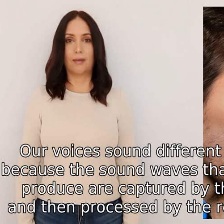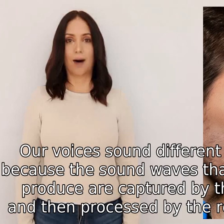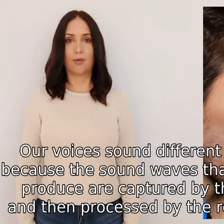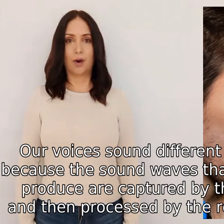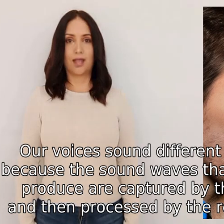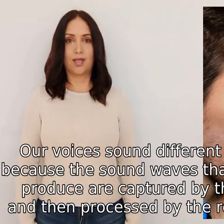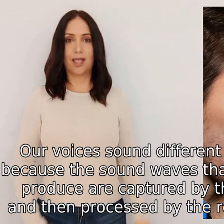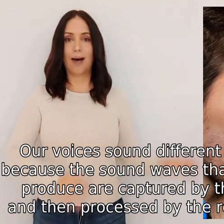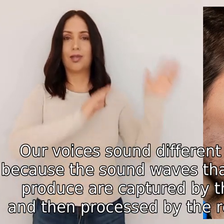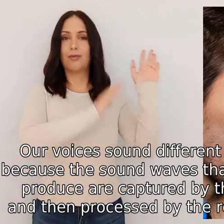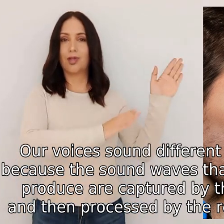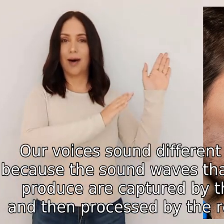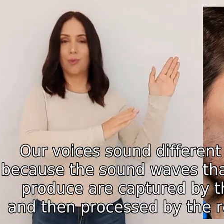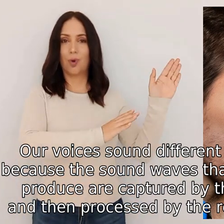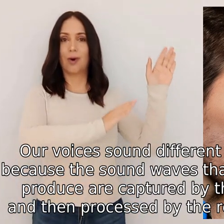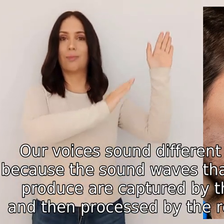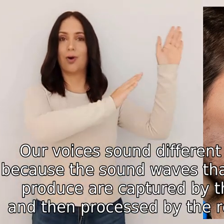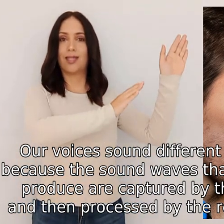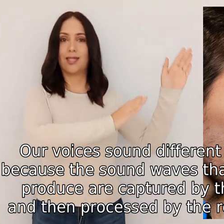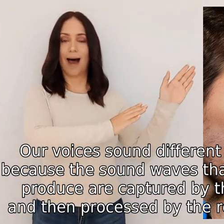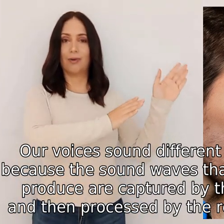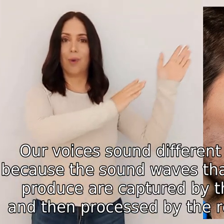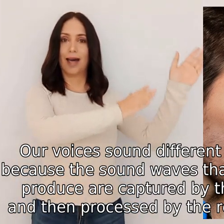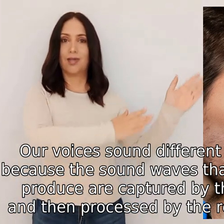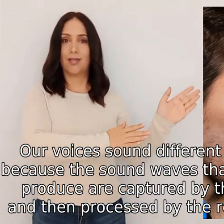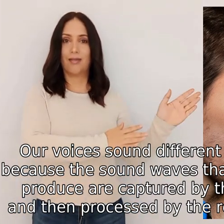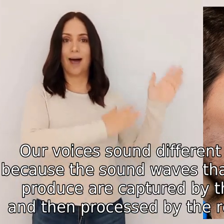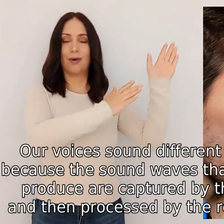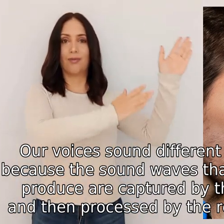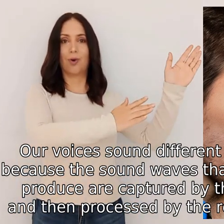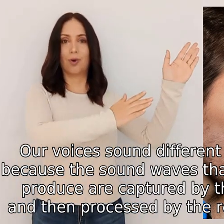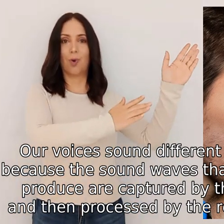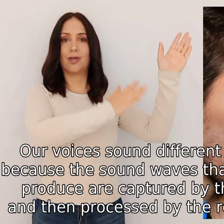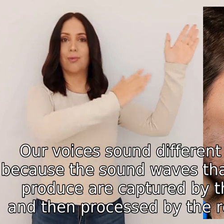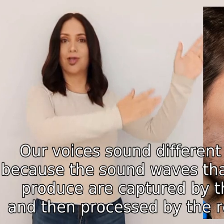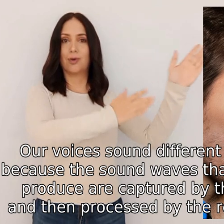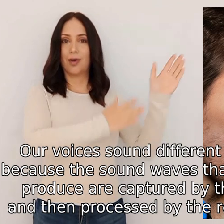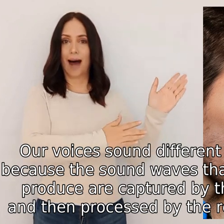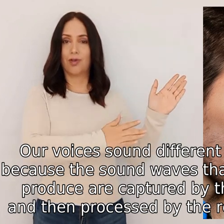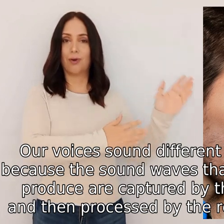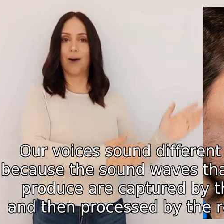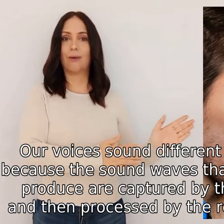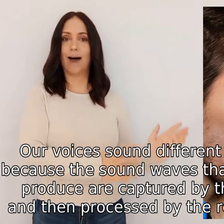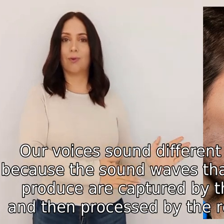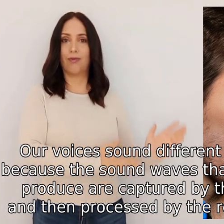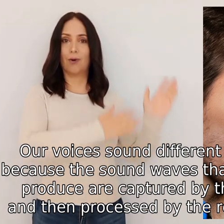our voices sound different on a recording because the sound waves that our vocal cords produce are captured by the microphone